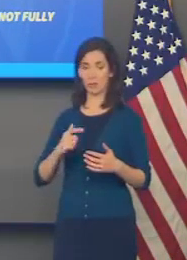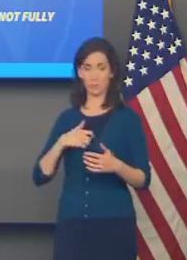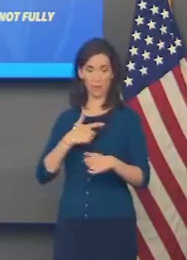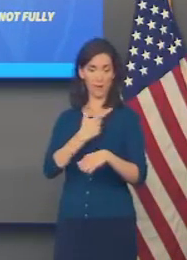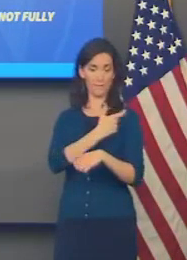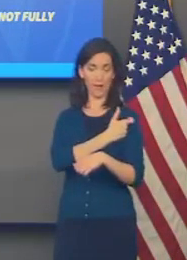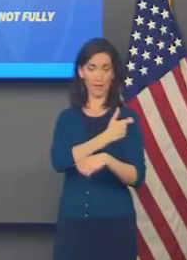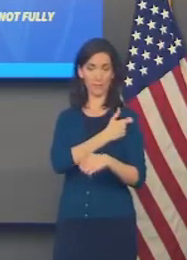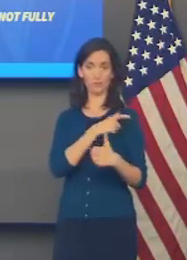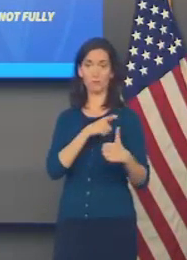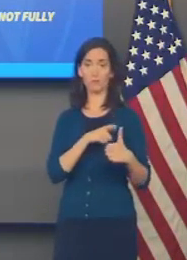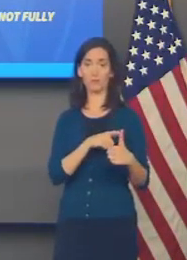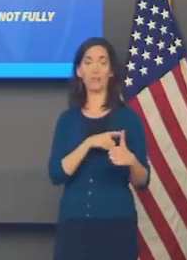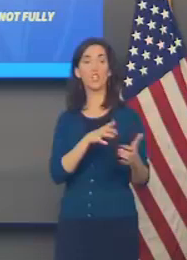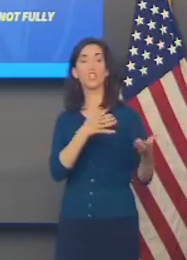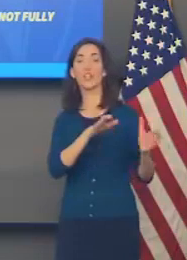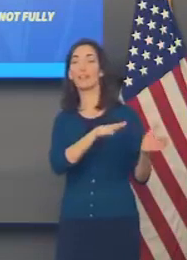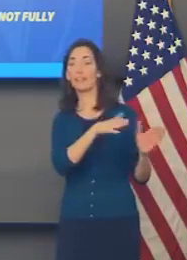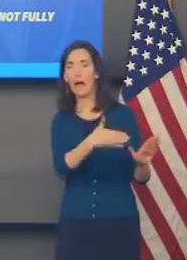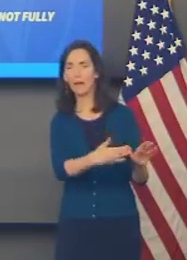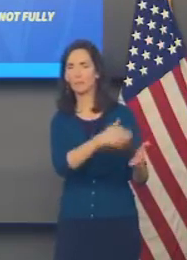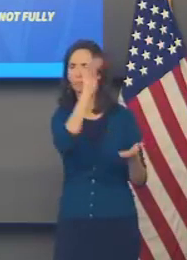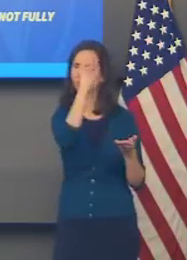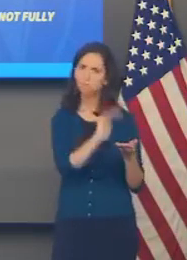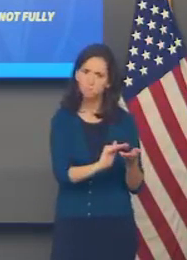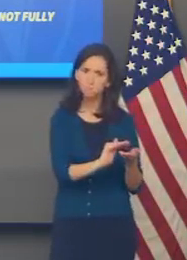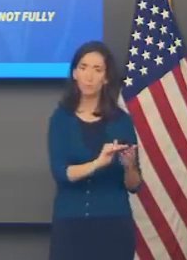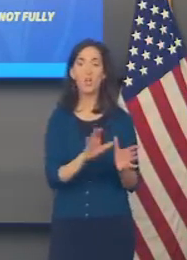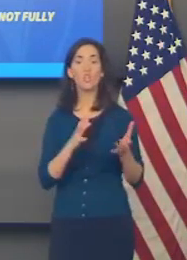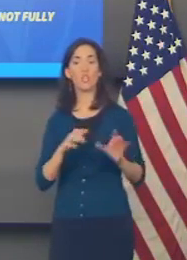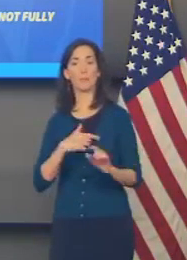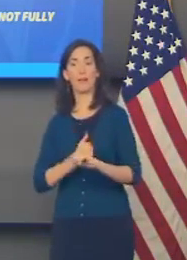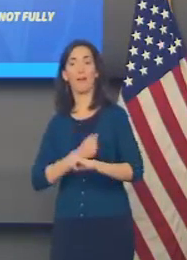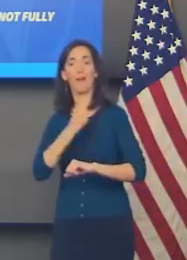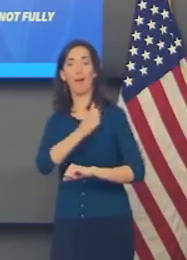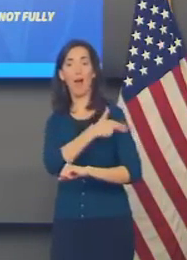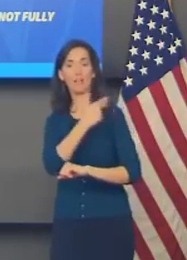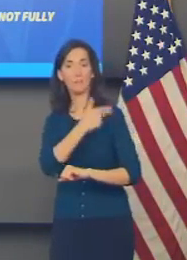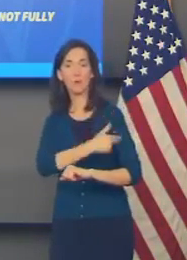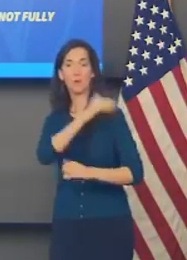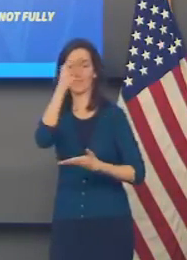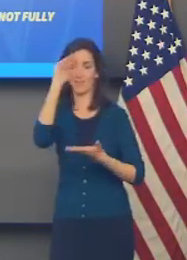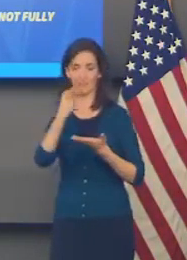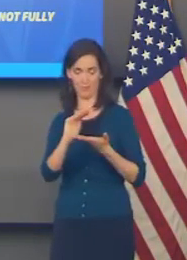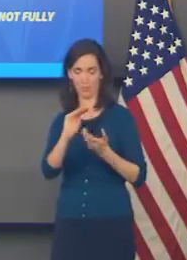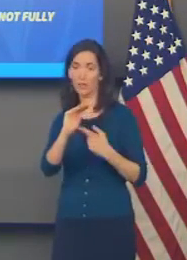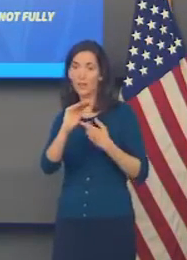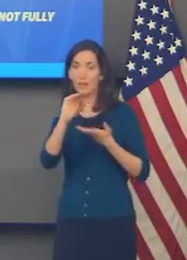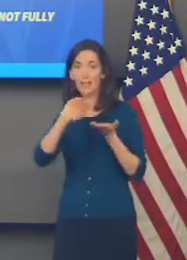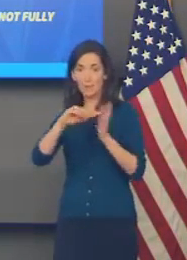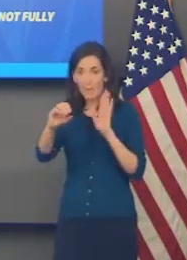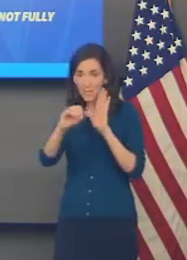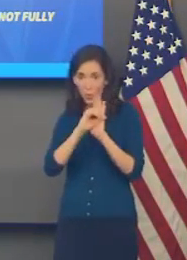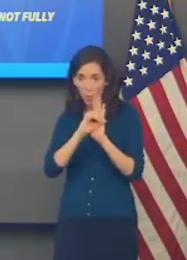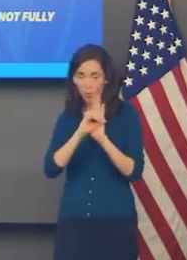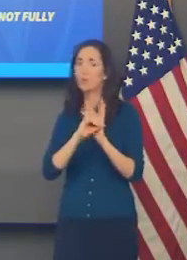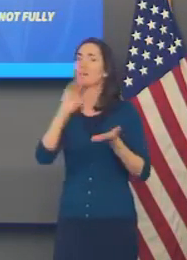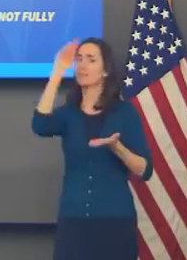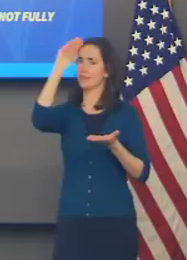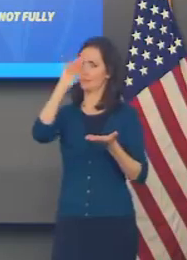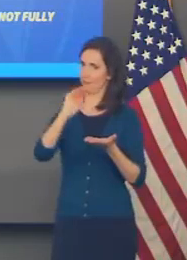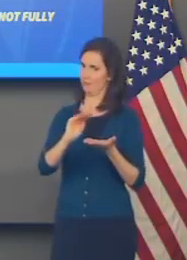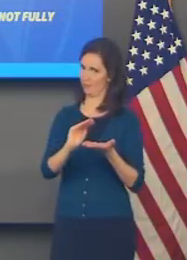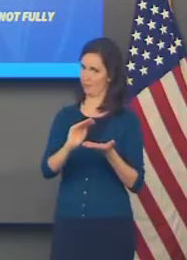dying. protects you against being hospitalized. But the protection is not absolute. And sometimes you need more